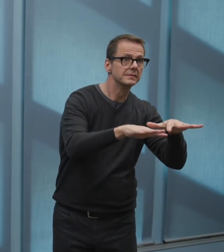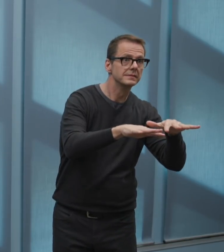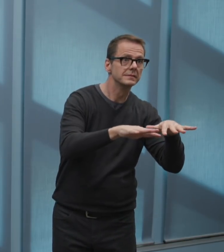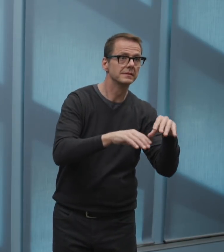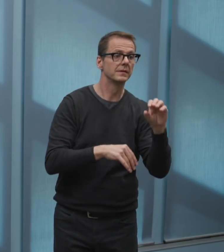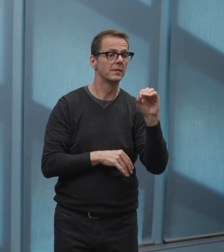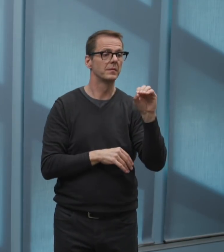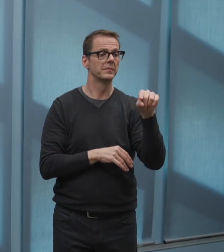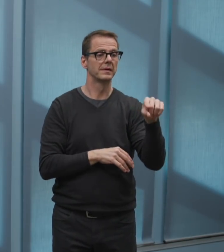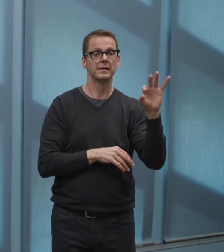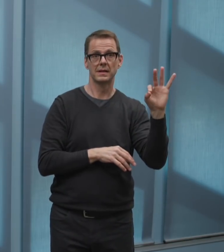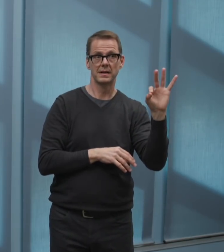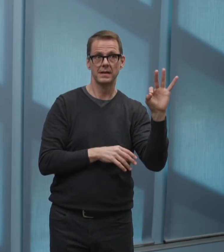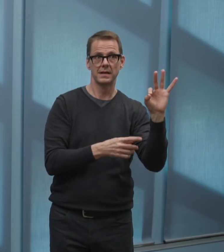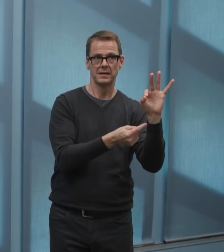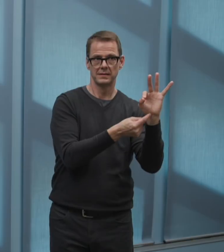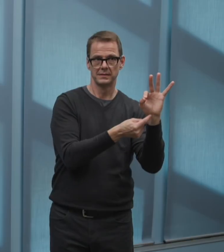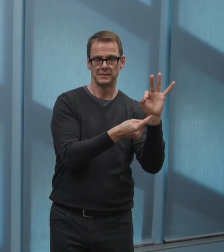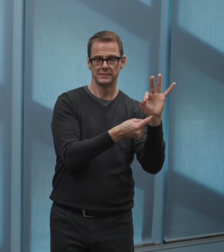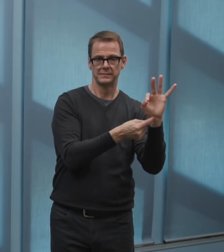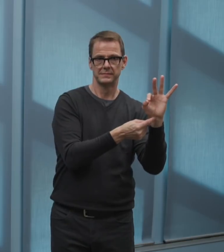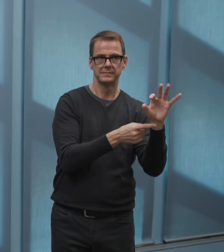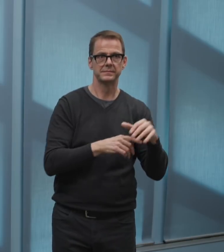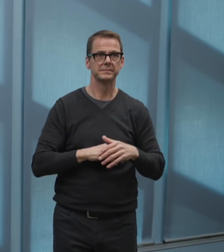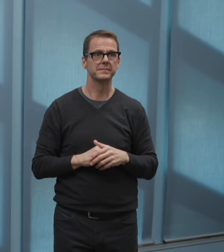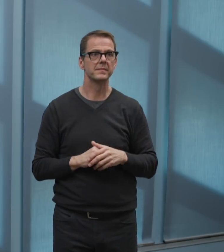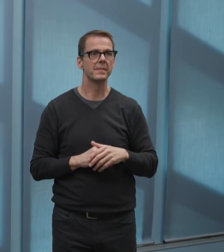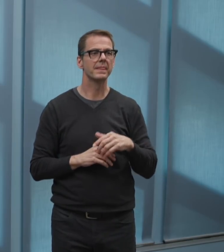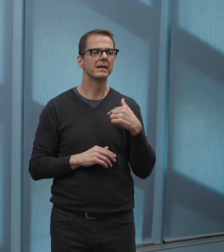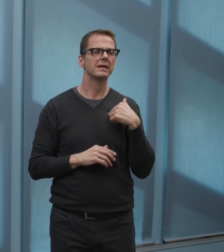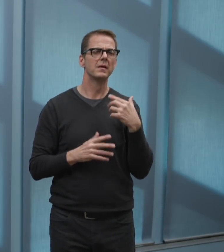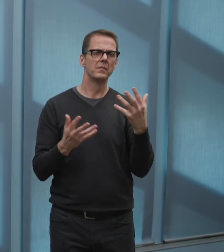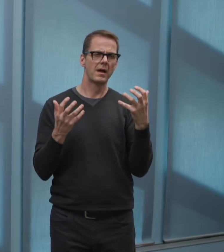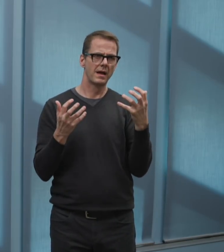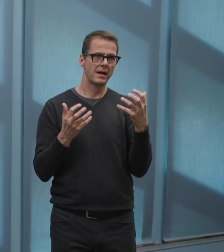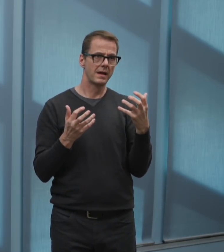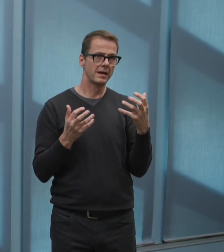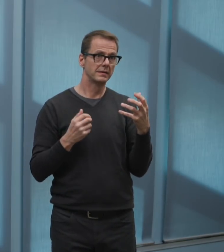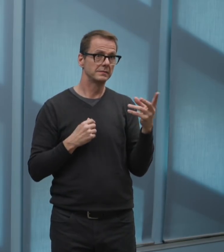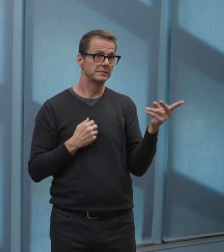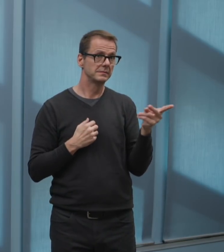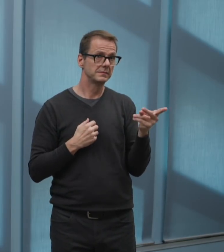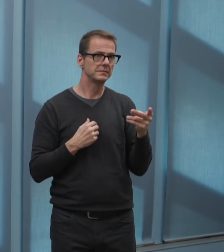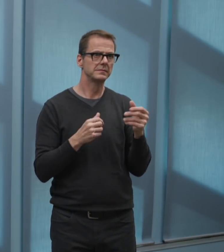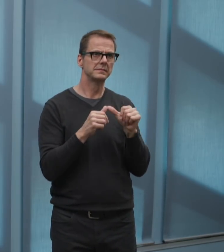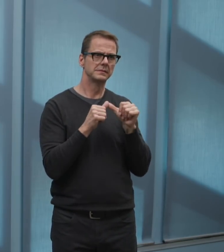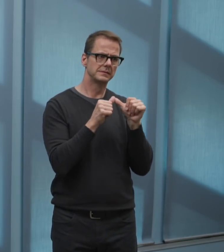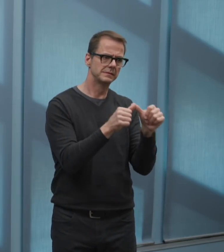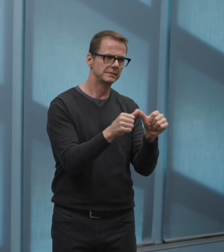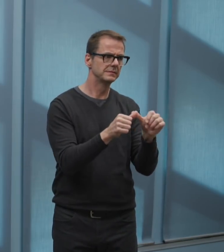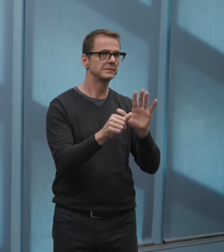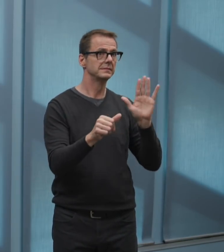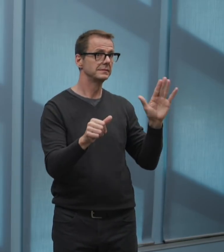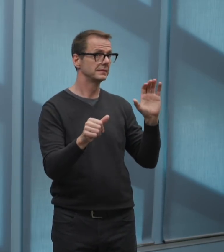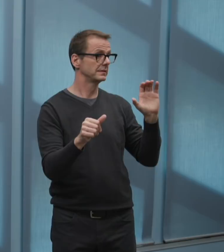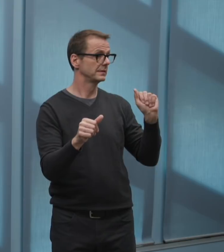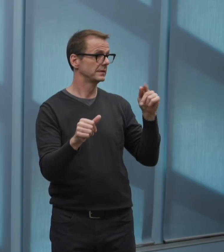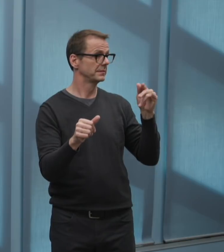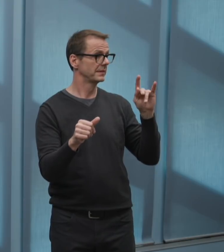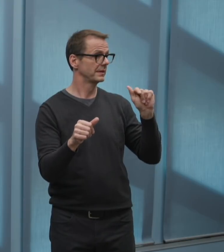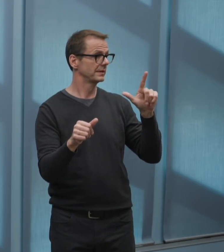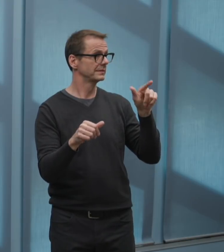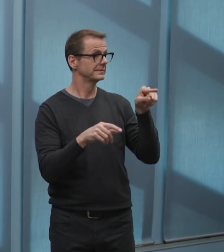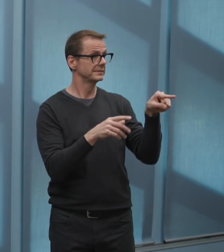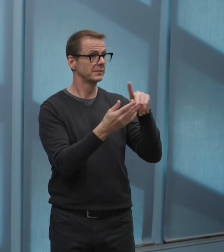Edmonton and prevent job losses in the construction sector. We will address the 46.5 million reduction in